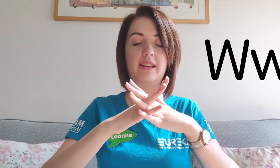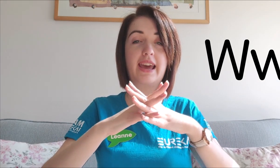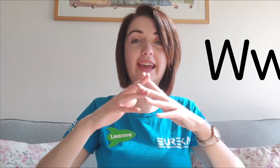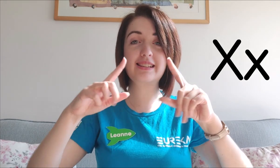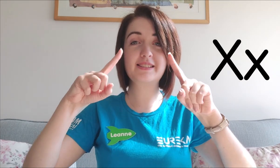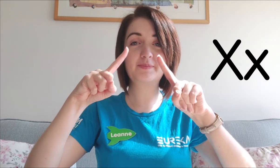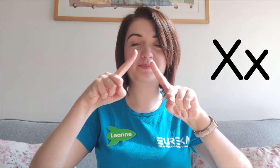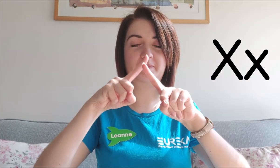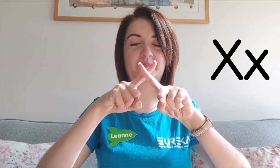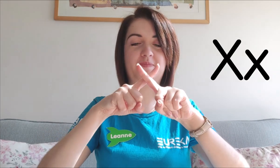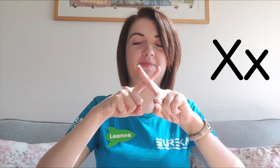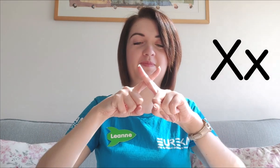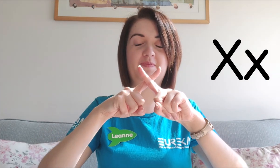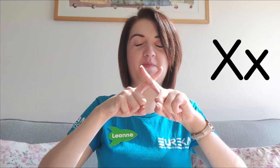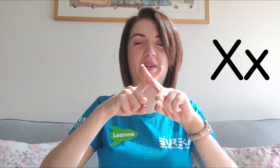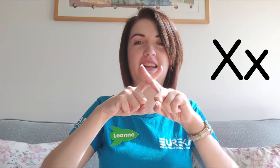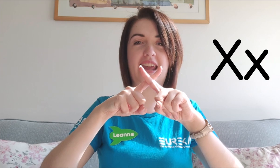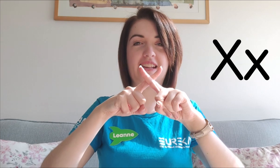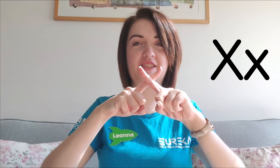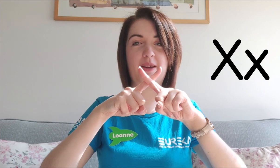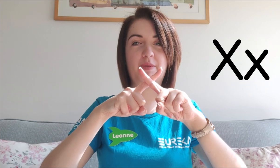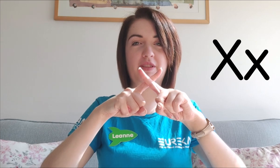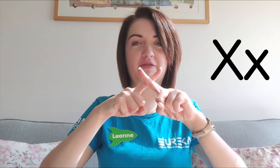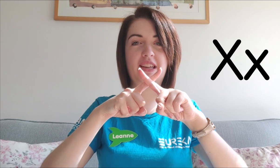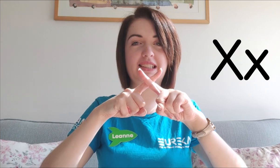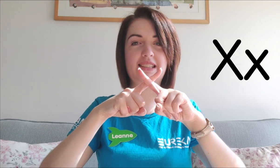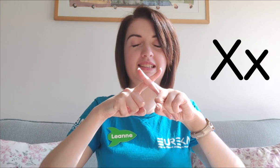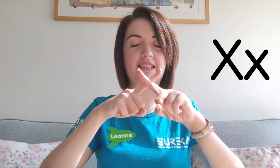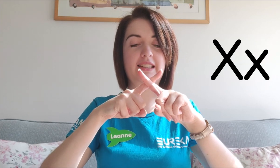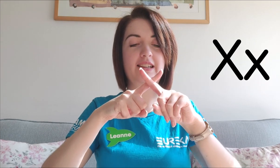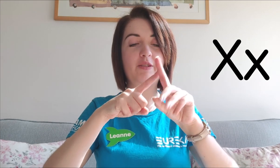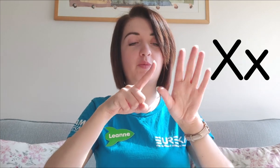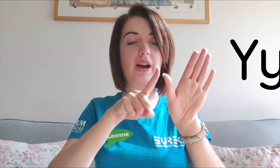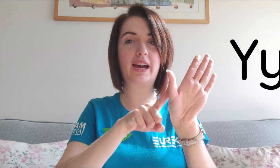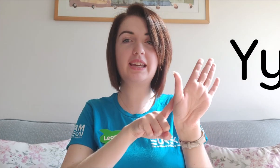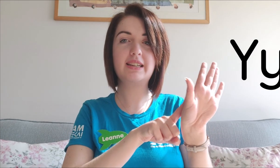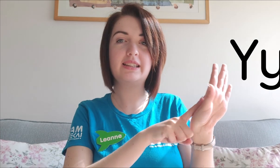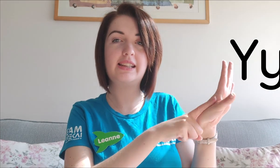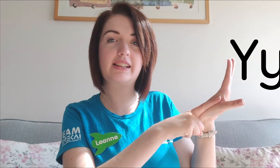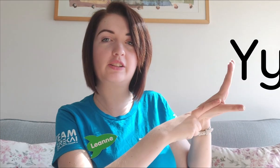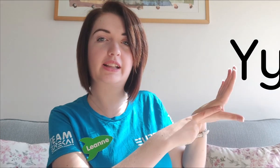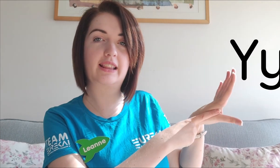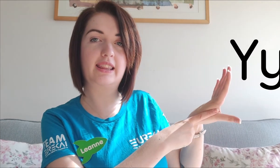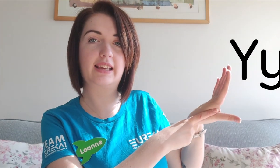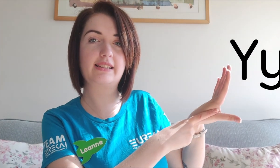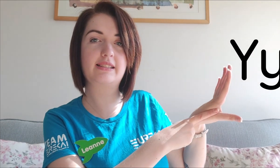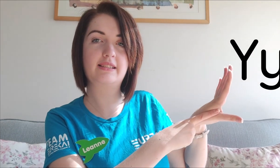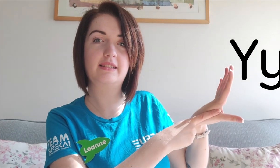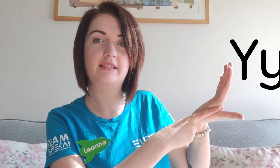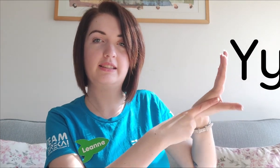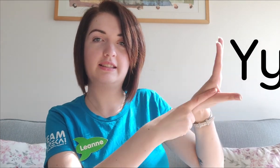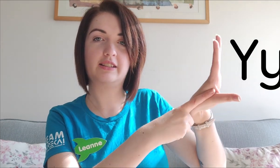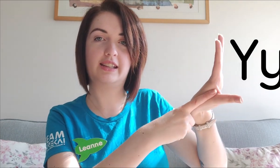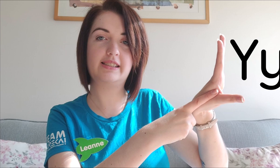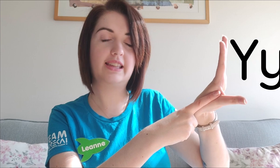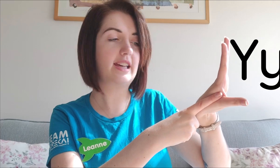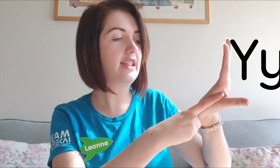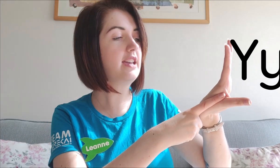X, make an X shape with your fingers. Y, they'll look like this. Can you see that there?